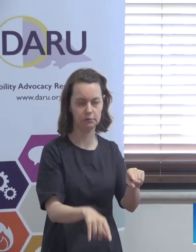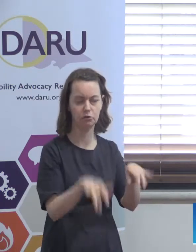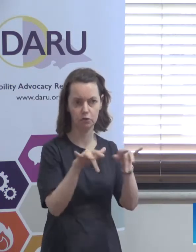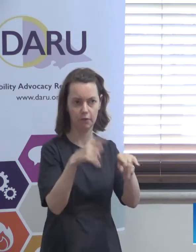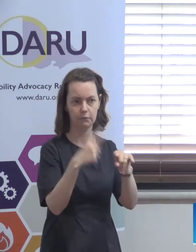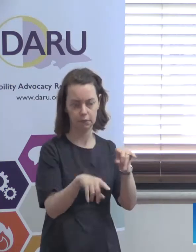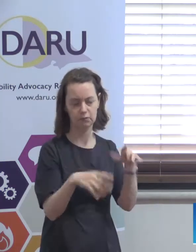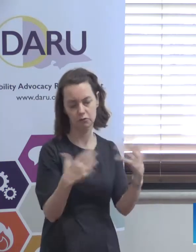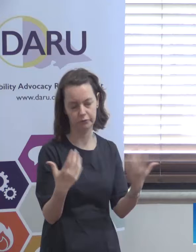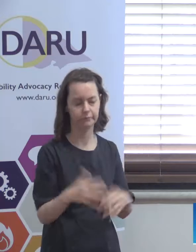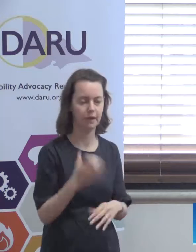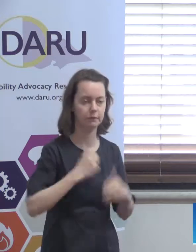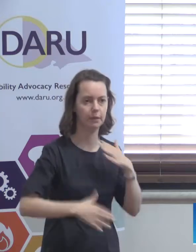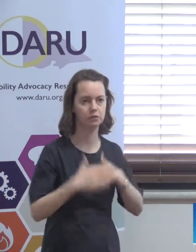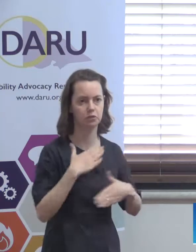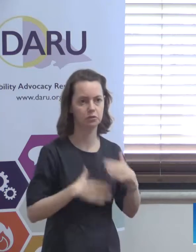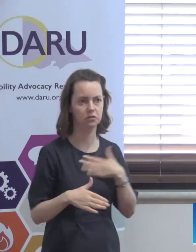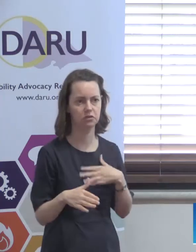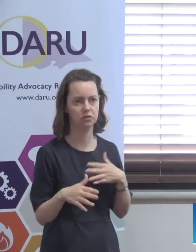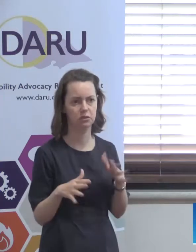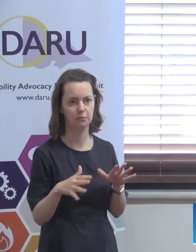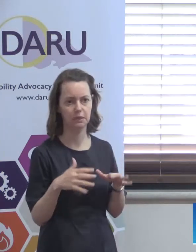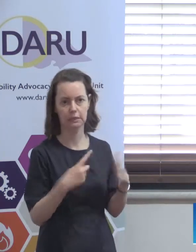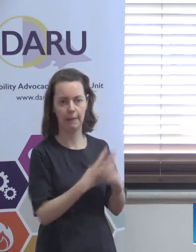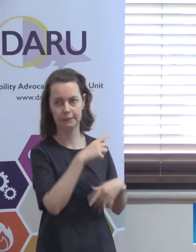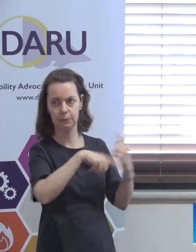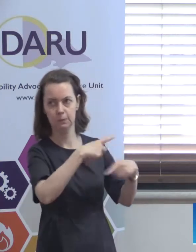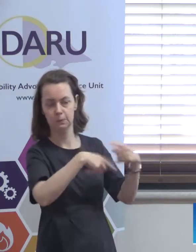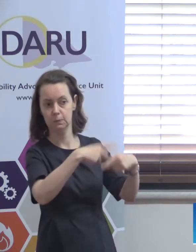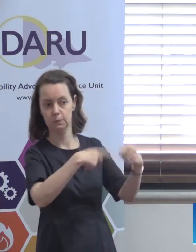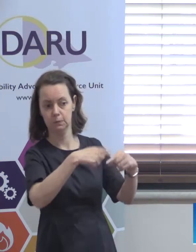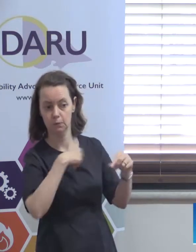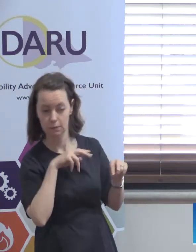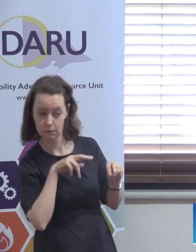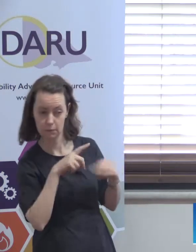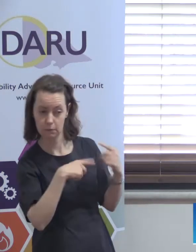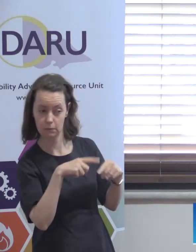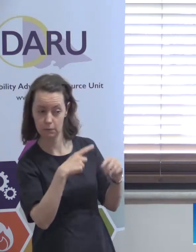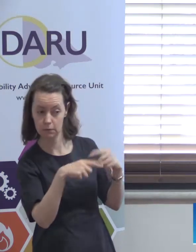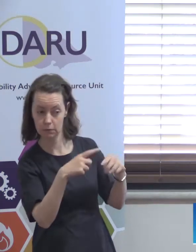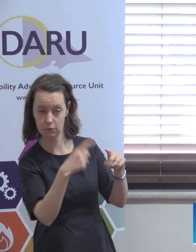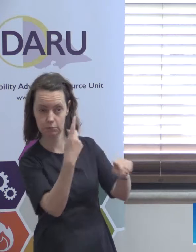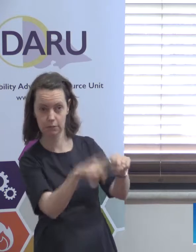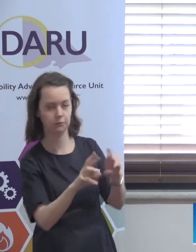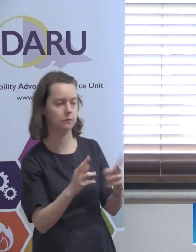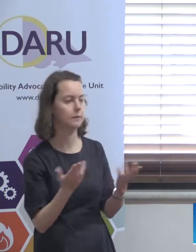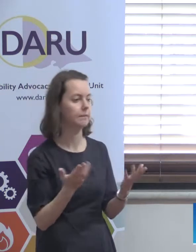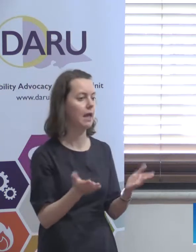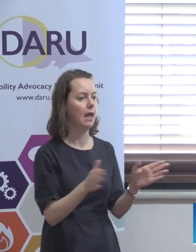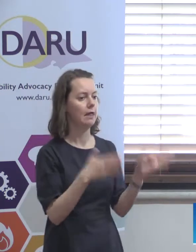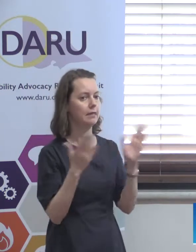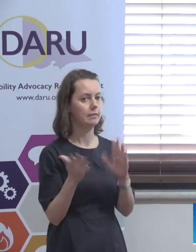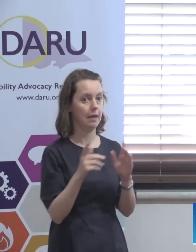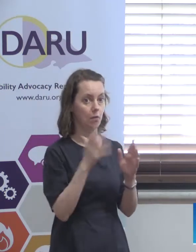go through and they have to be, but they're sort of agreed in the background at the moment so it looks like they will go through. But then the